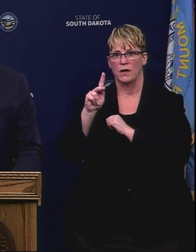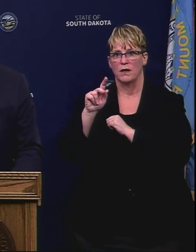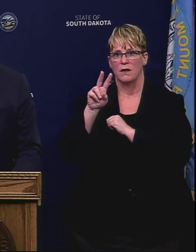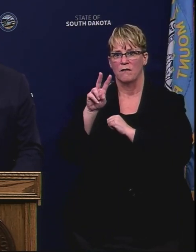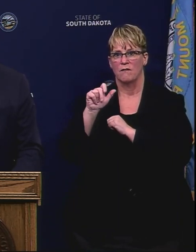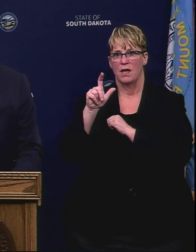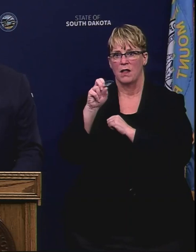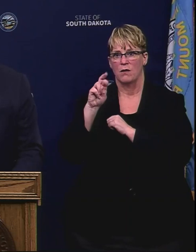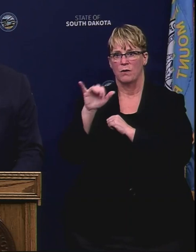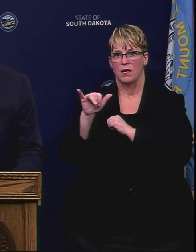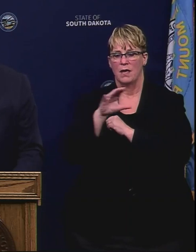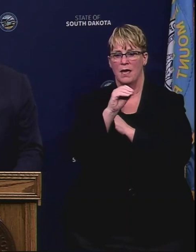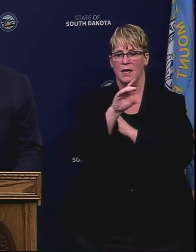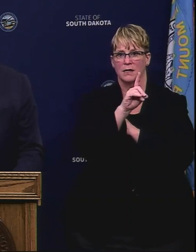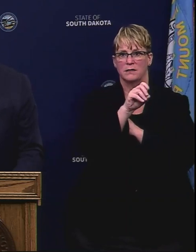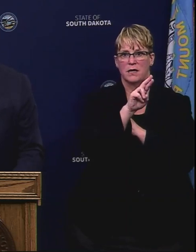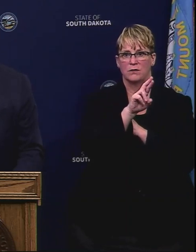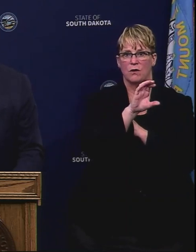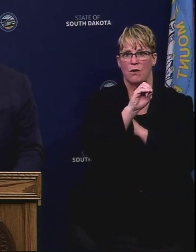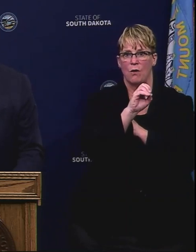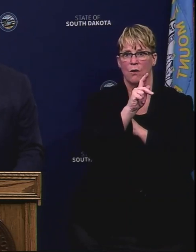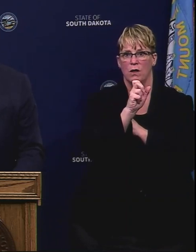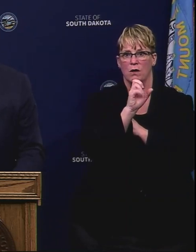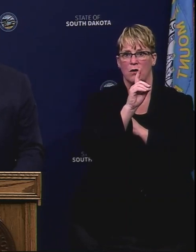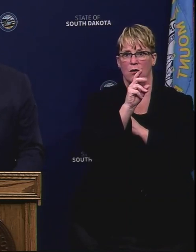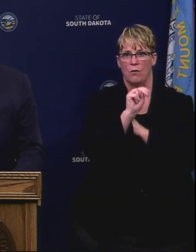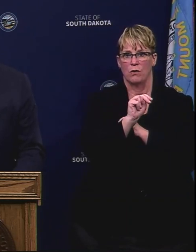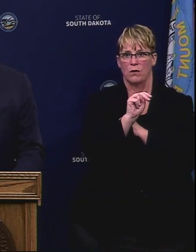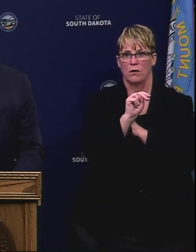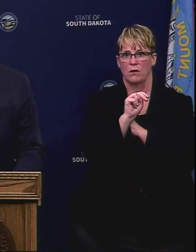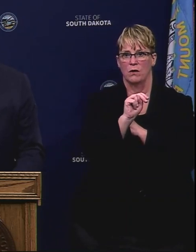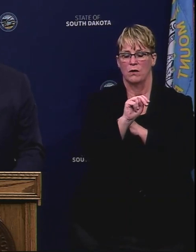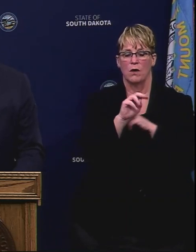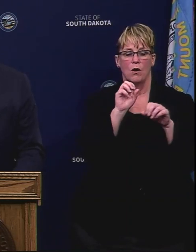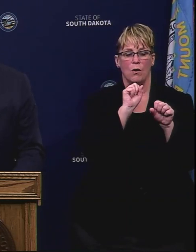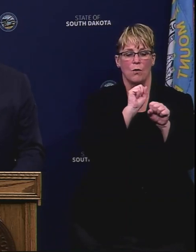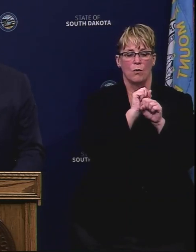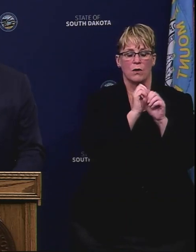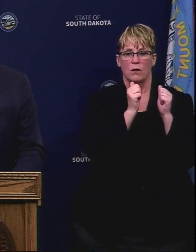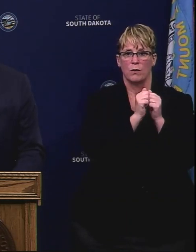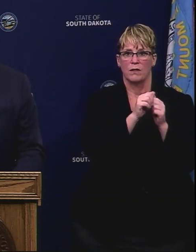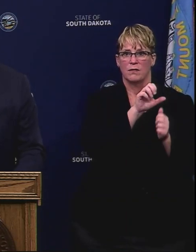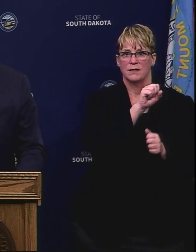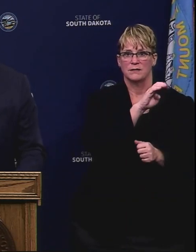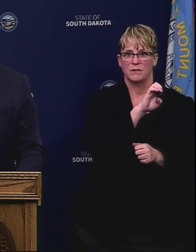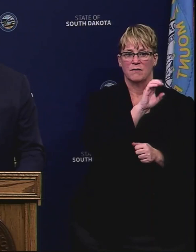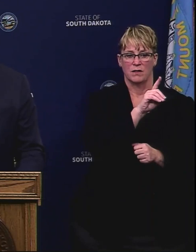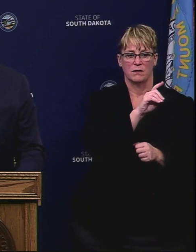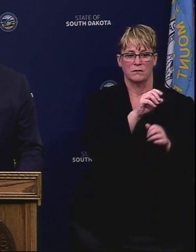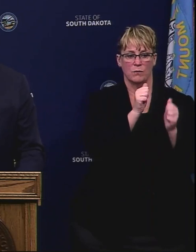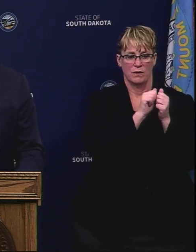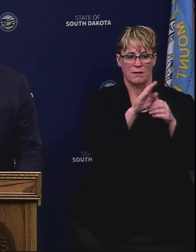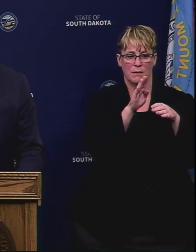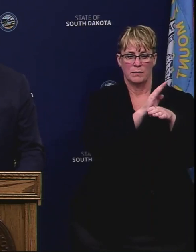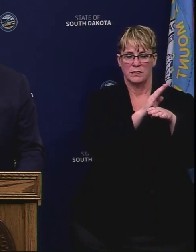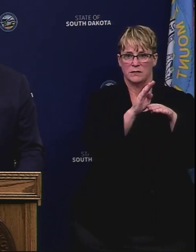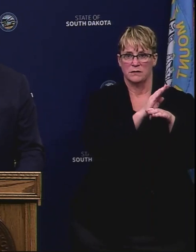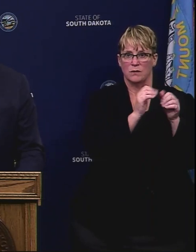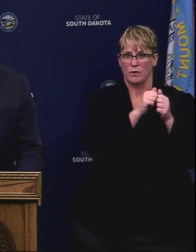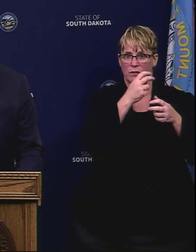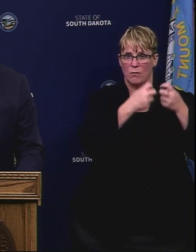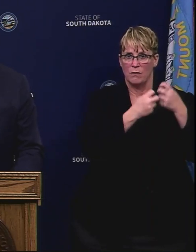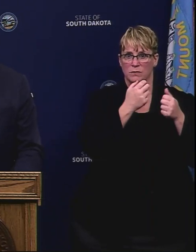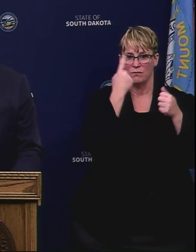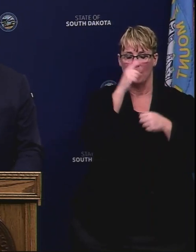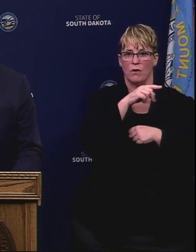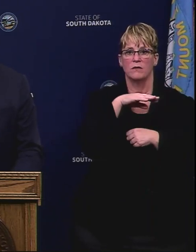Odakoven at some of the immediate problems starting with the the Smithfield closure the problems that that brought about for our our pork